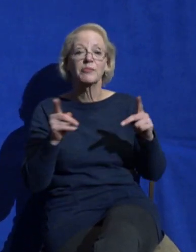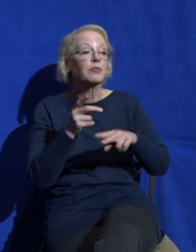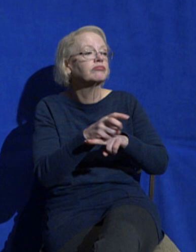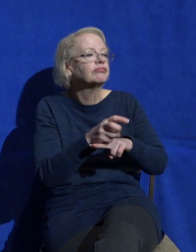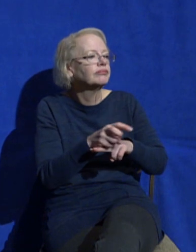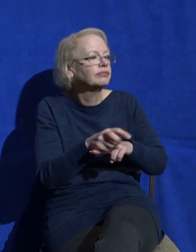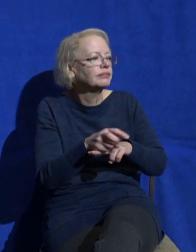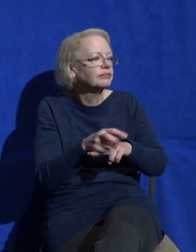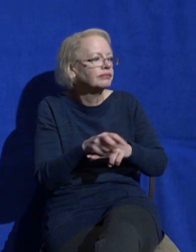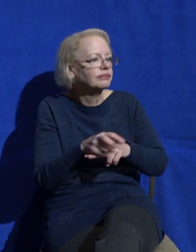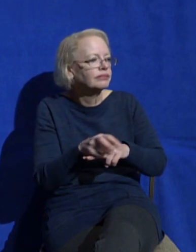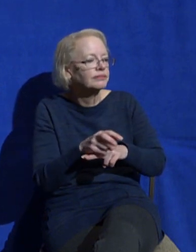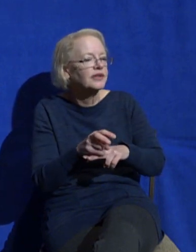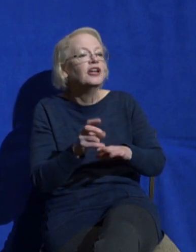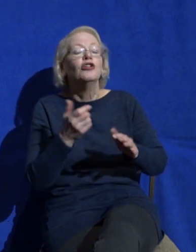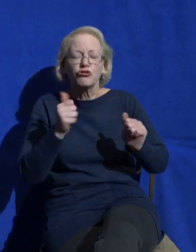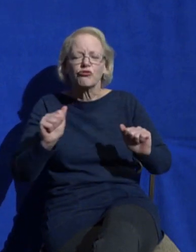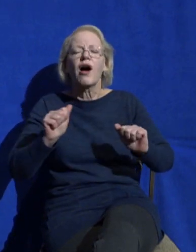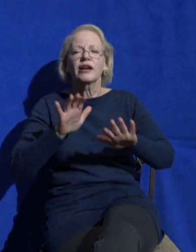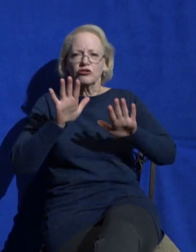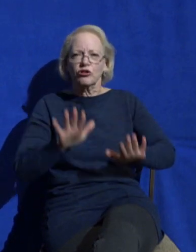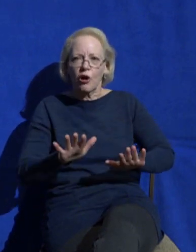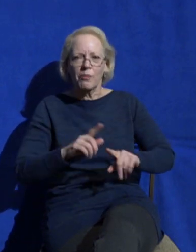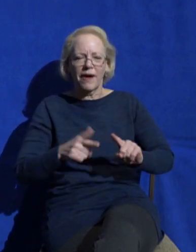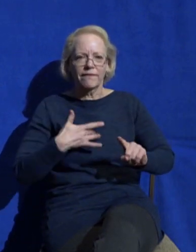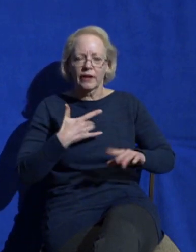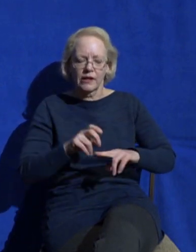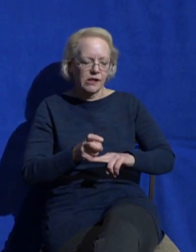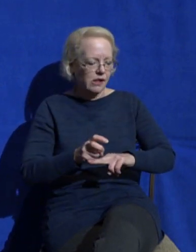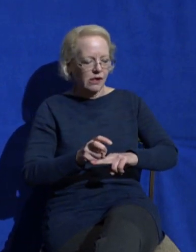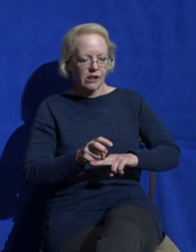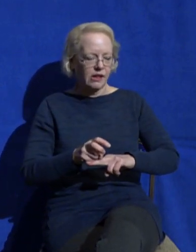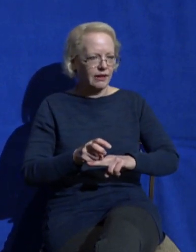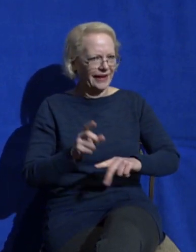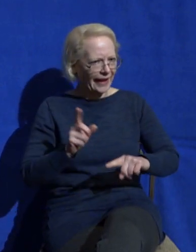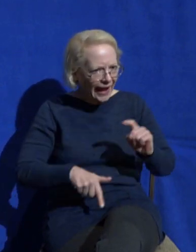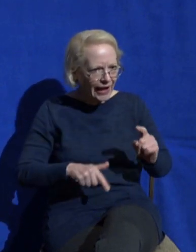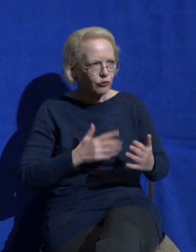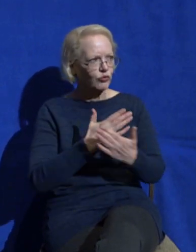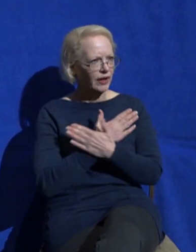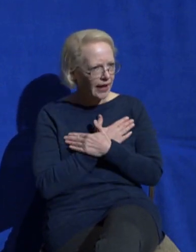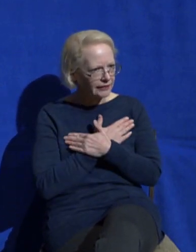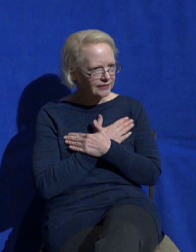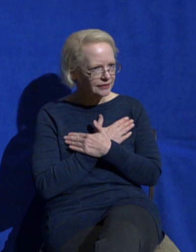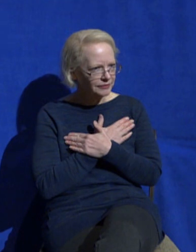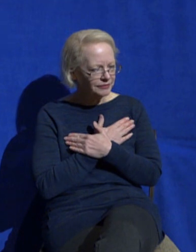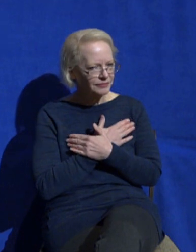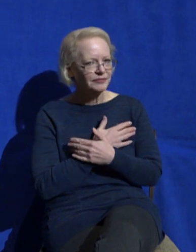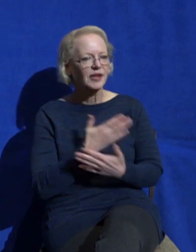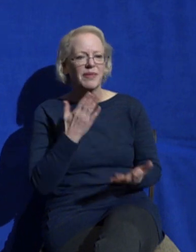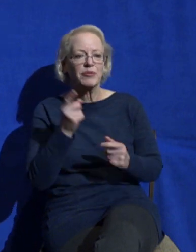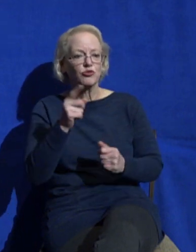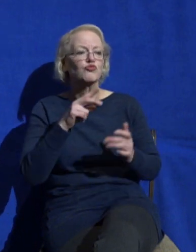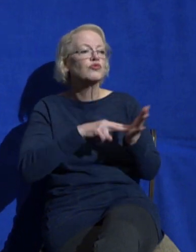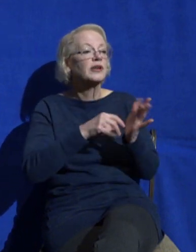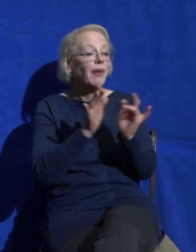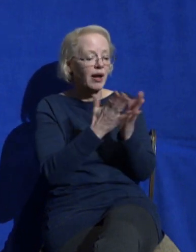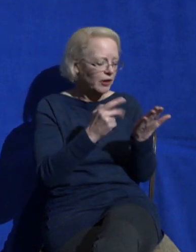do try to slow down and rest, you can't relax. You give Sabbath a try. You hate it. You read scripture. You find it boring. You have